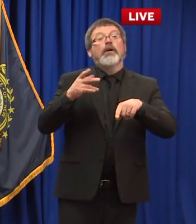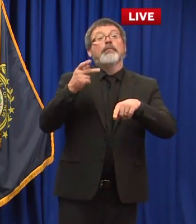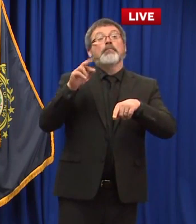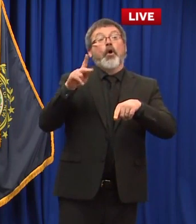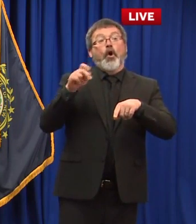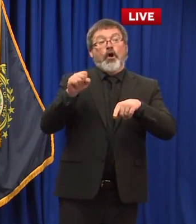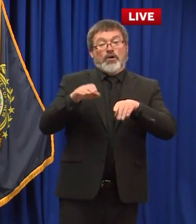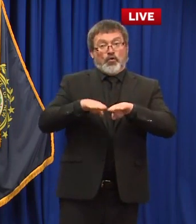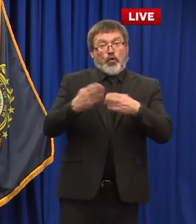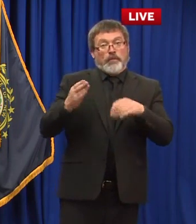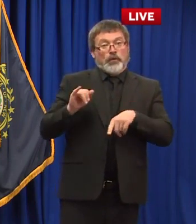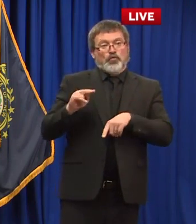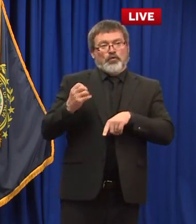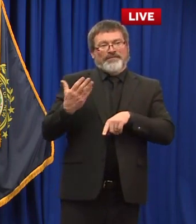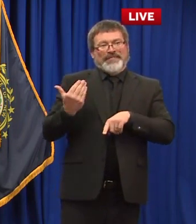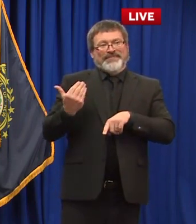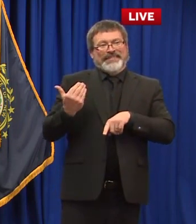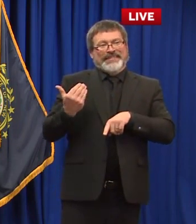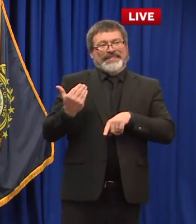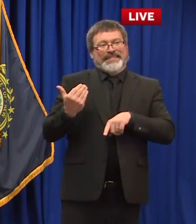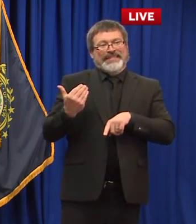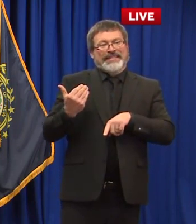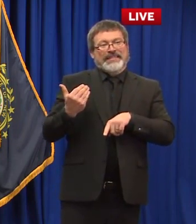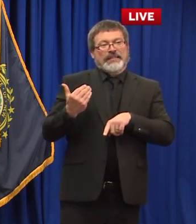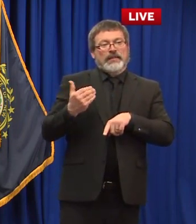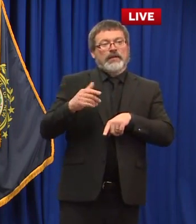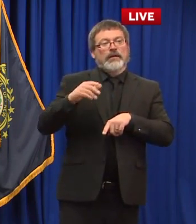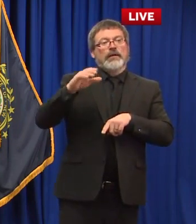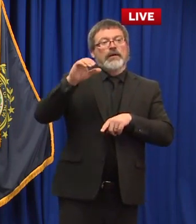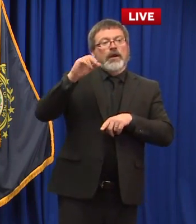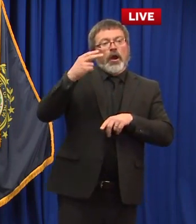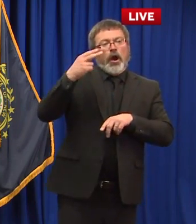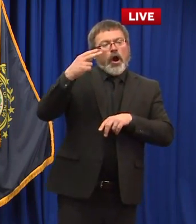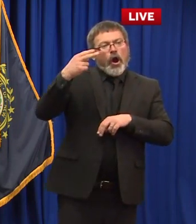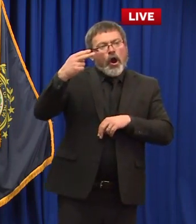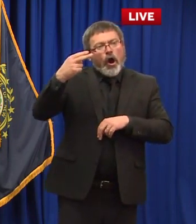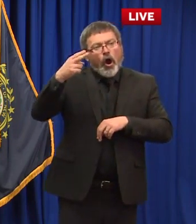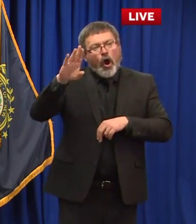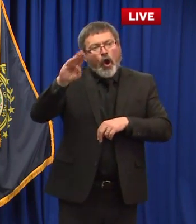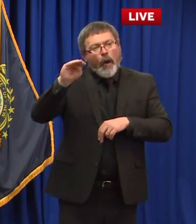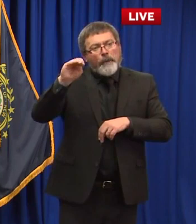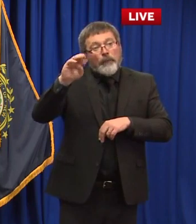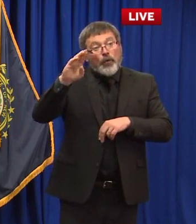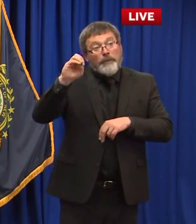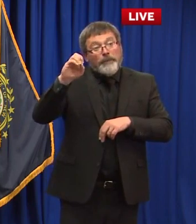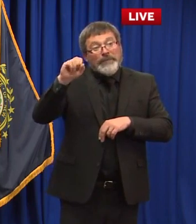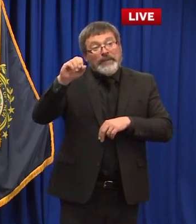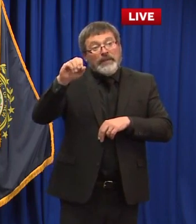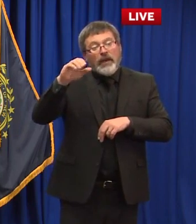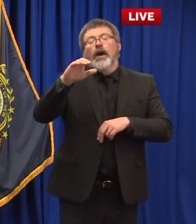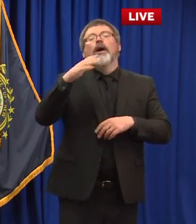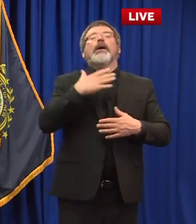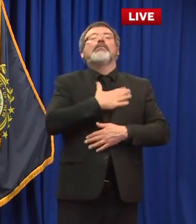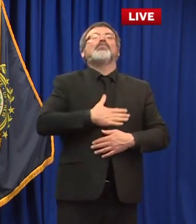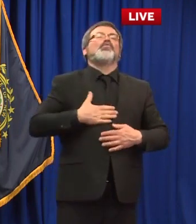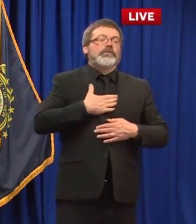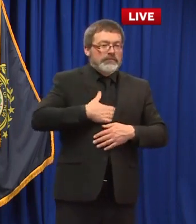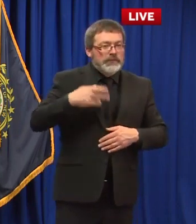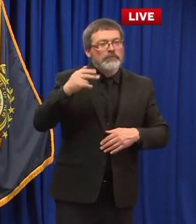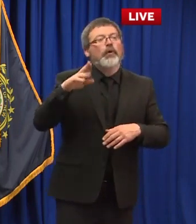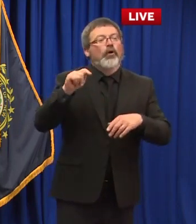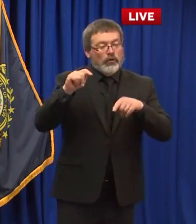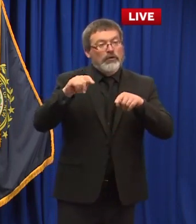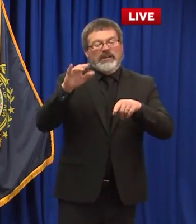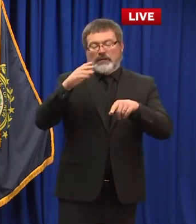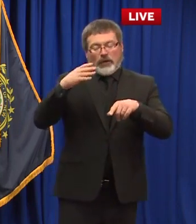would be reopening will i'll be open with state social distancing and other practices sure so i'll answer i believe the auto road